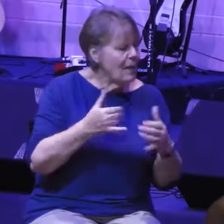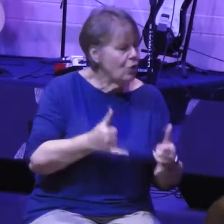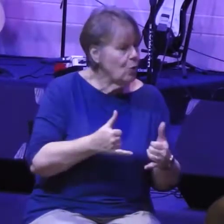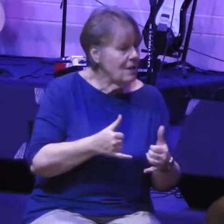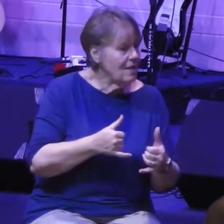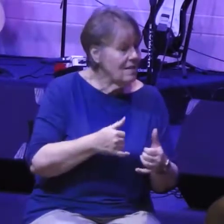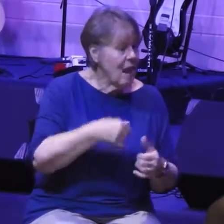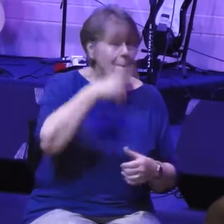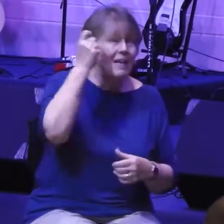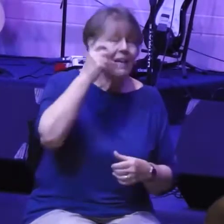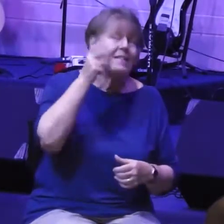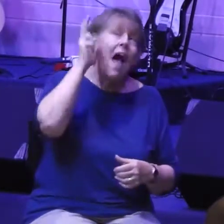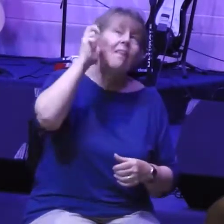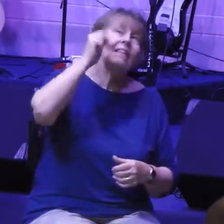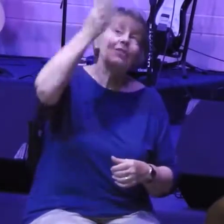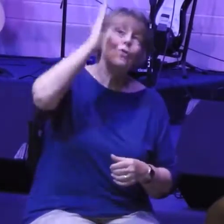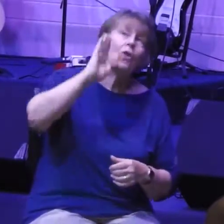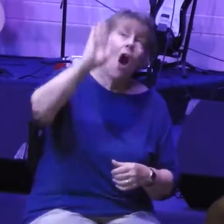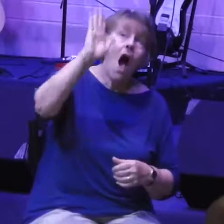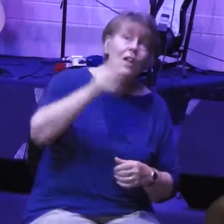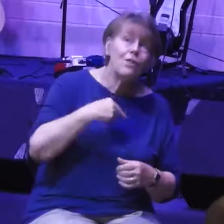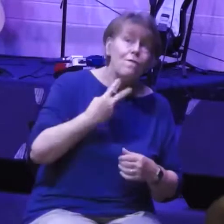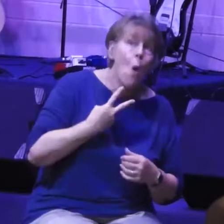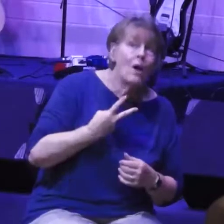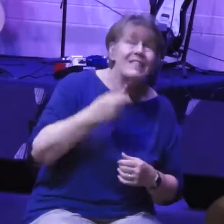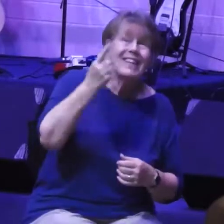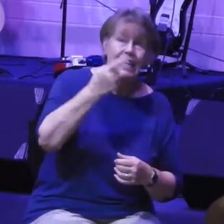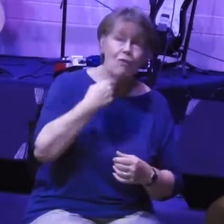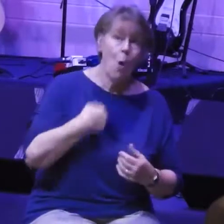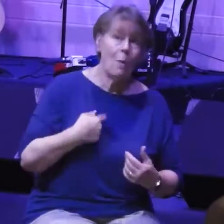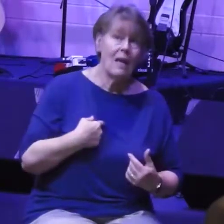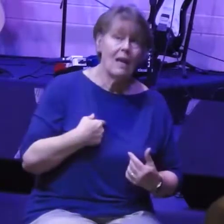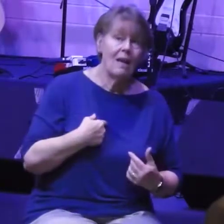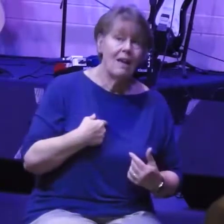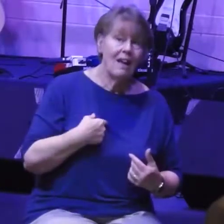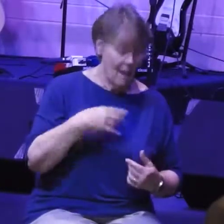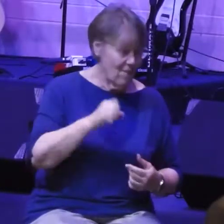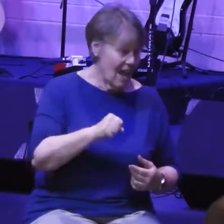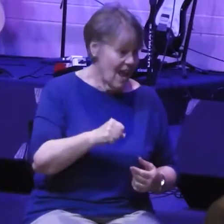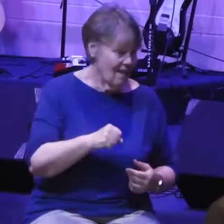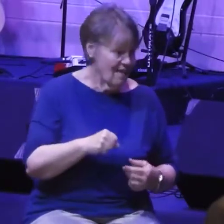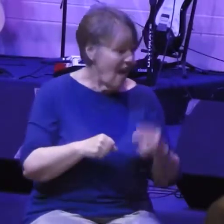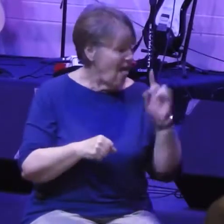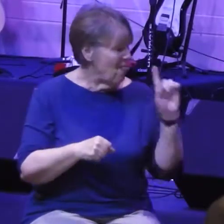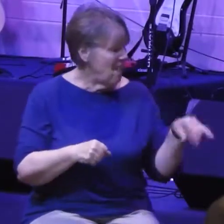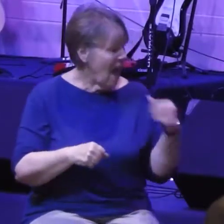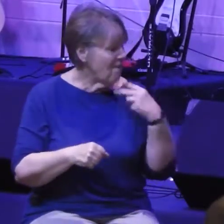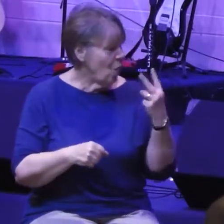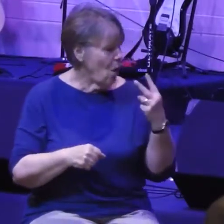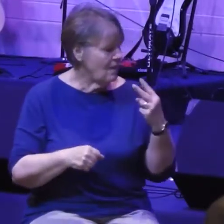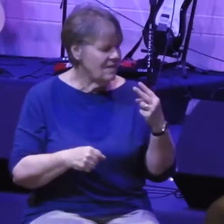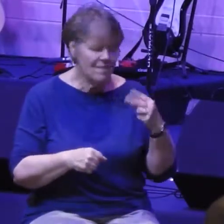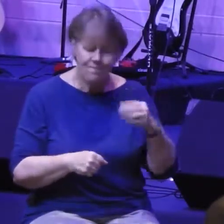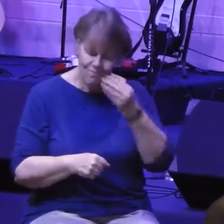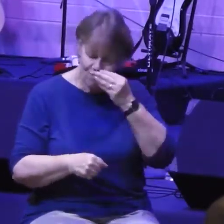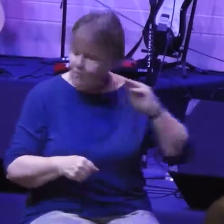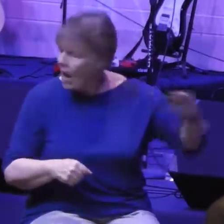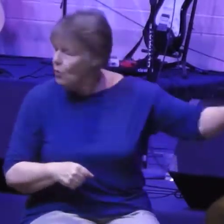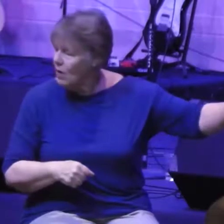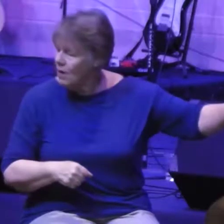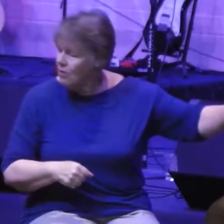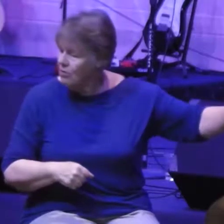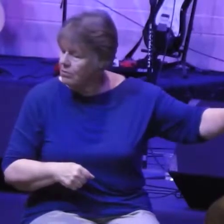God and God told me to do it? And if so, I don't care what that other voice says. If it's a voice of an opponent who's just ridiculing me, I